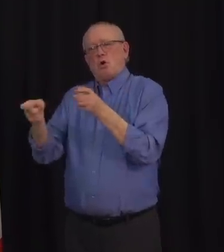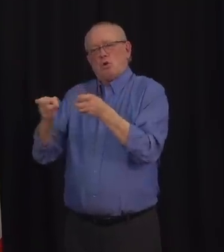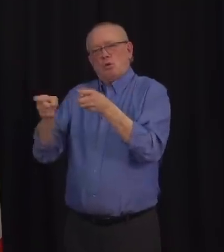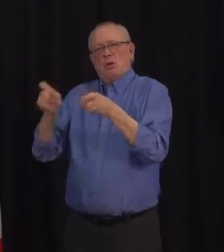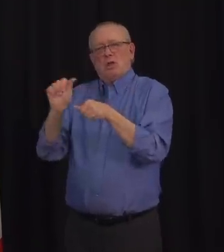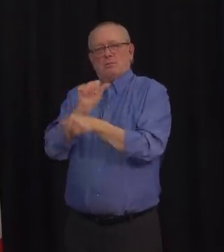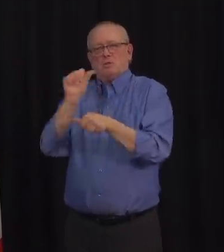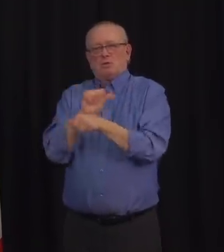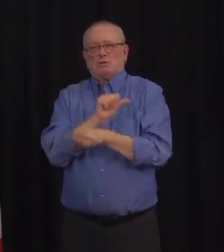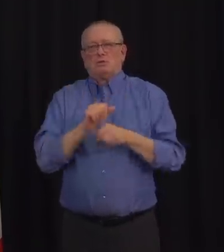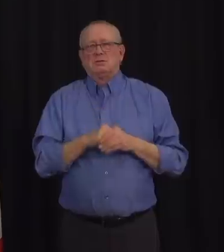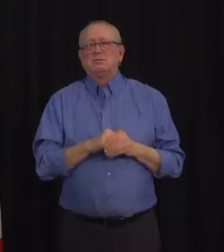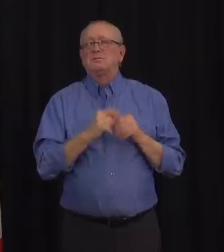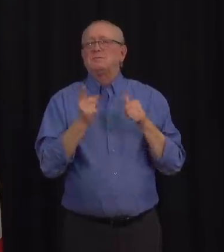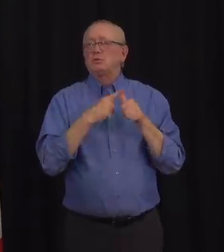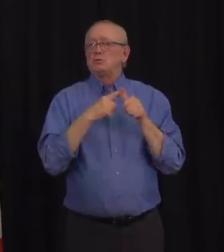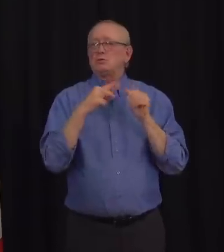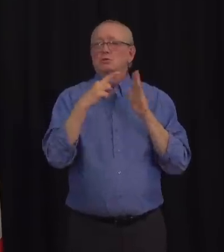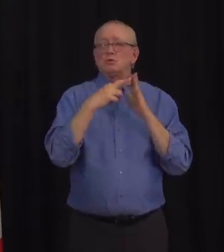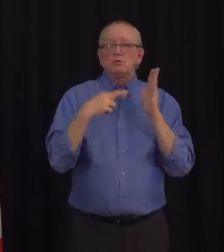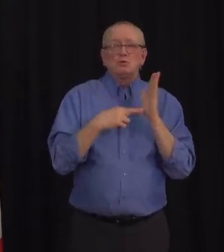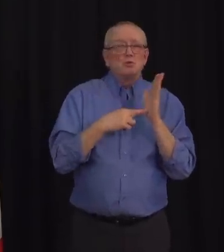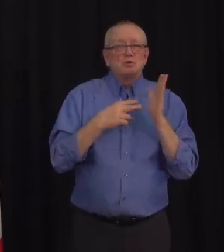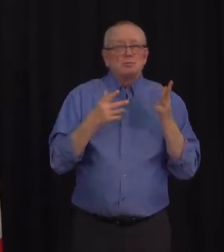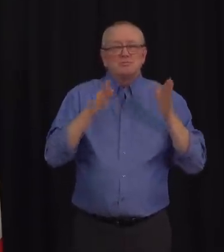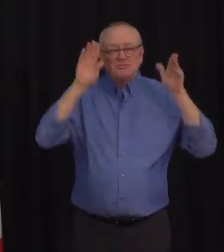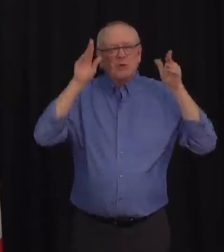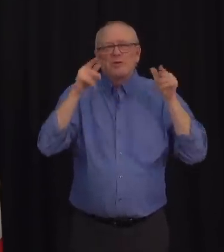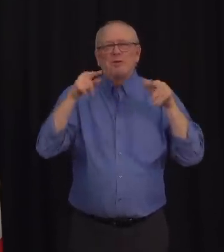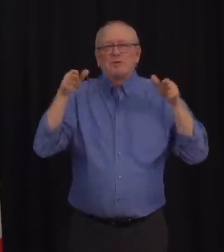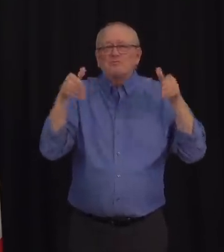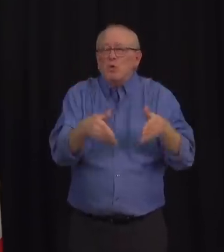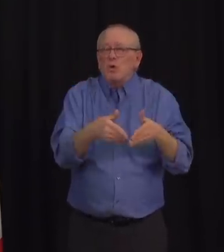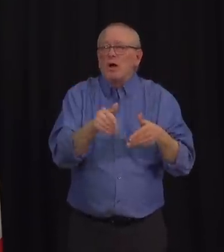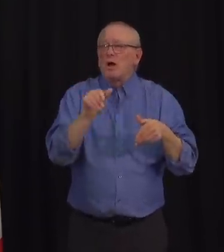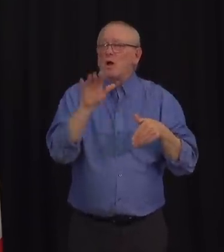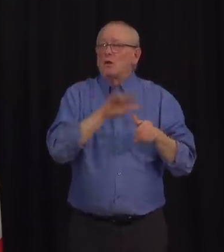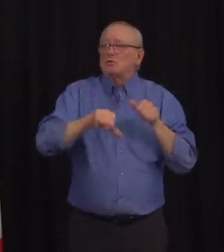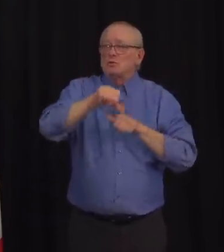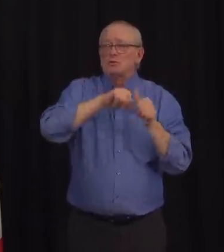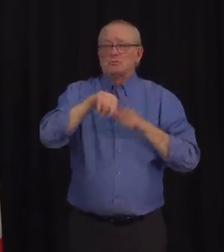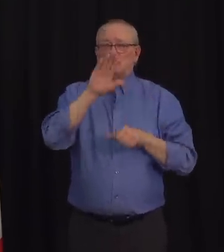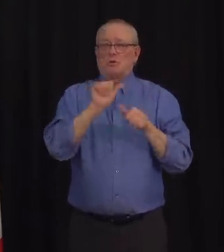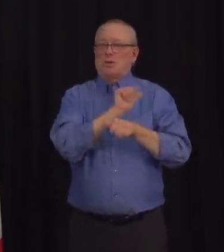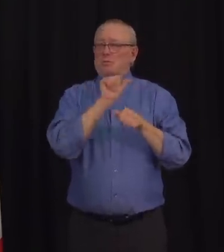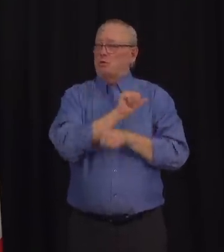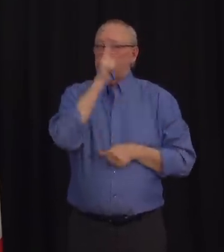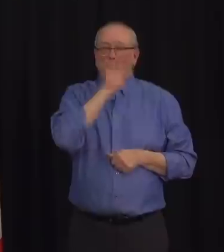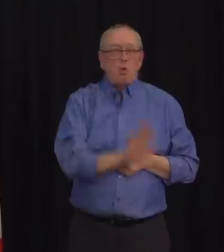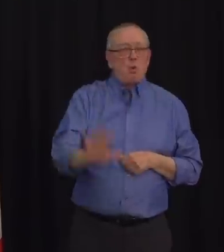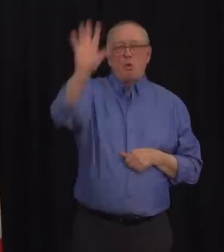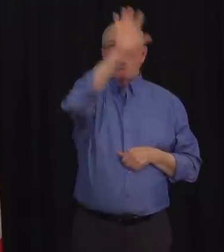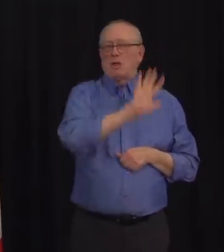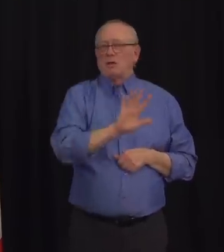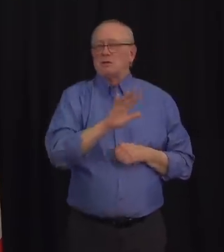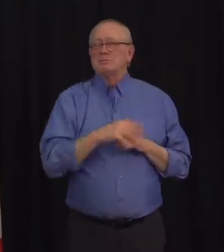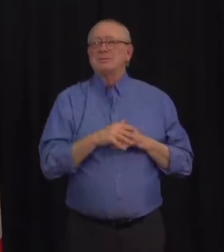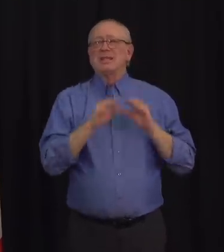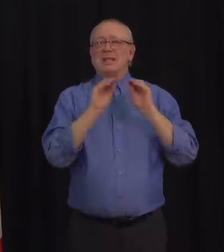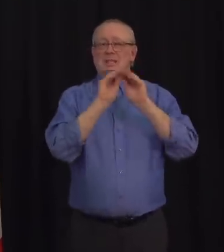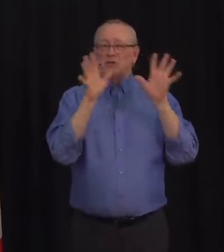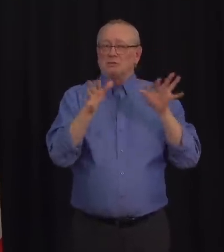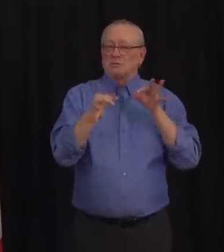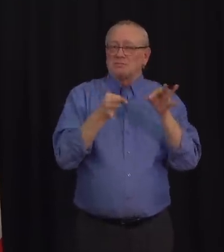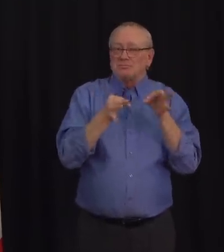target social gatherings across the province. Let me just be absolutely clear about this. Social gatherings